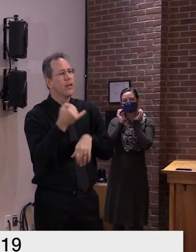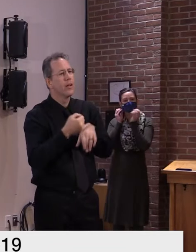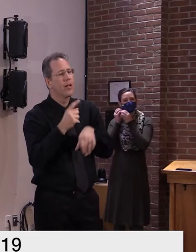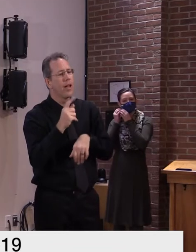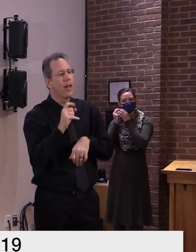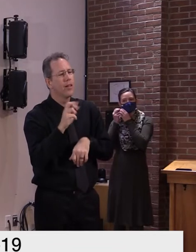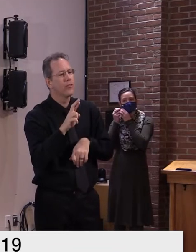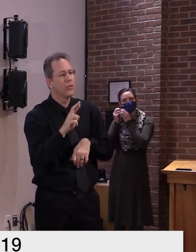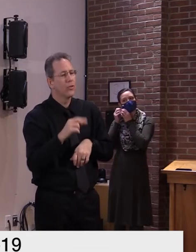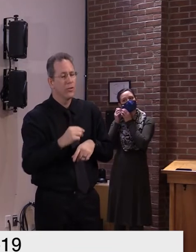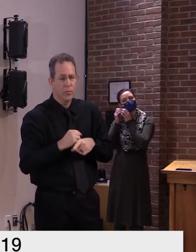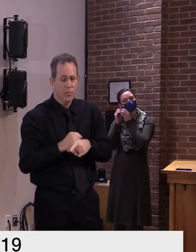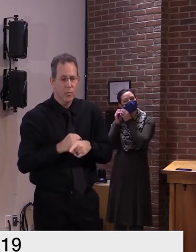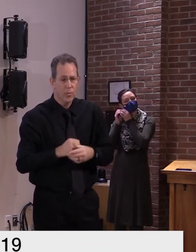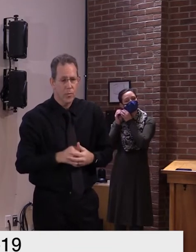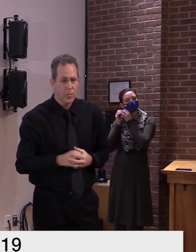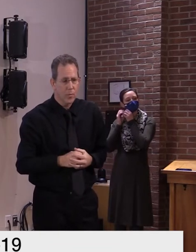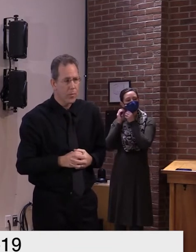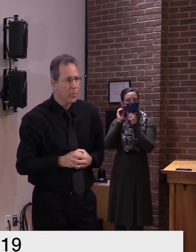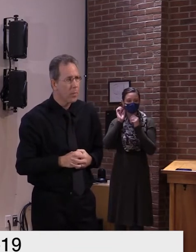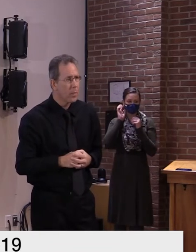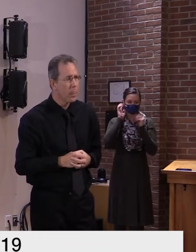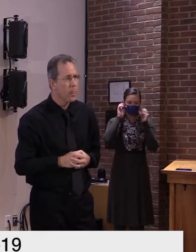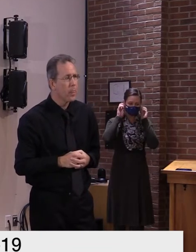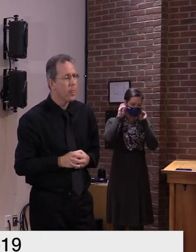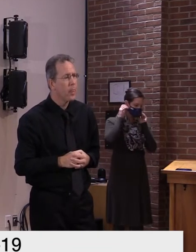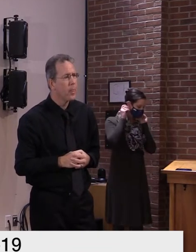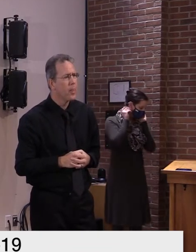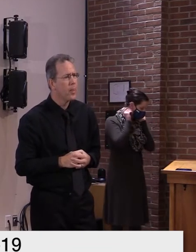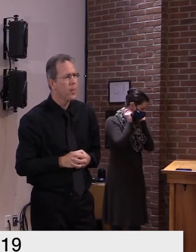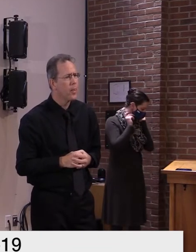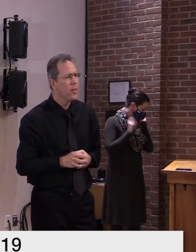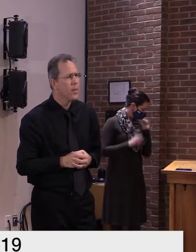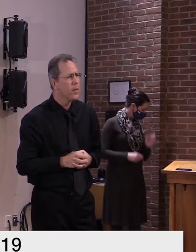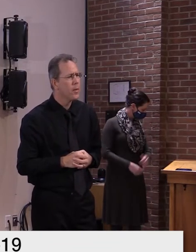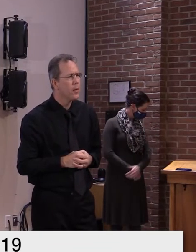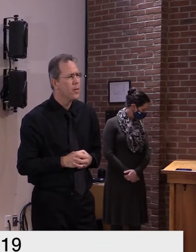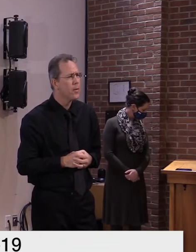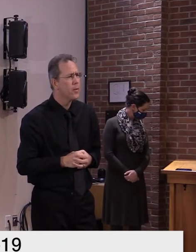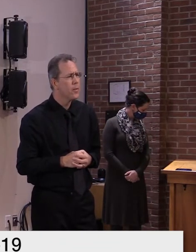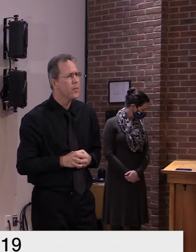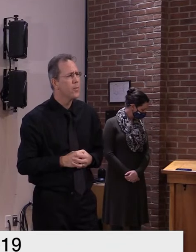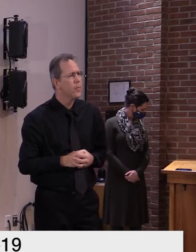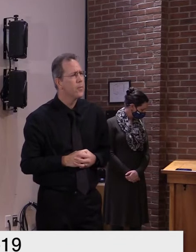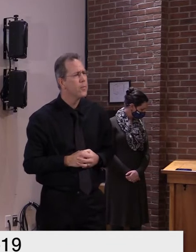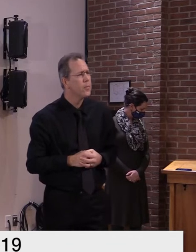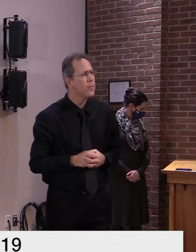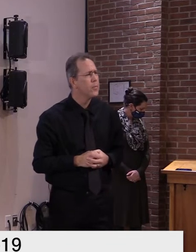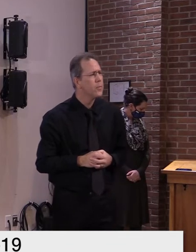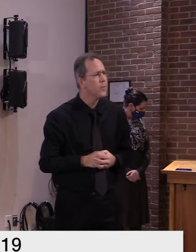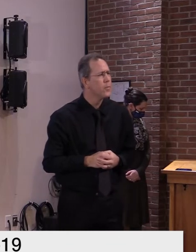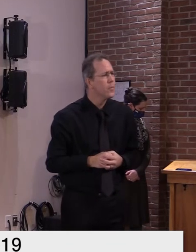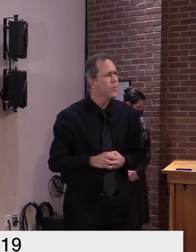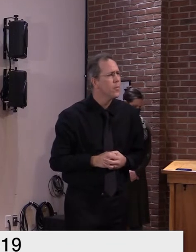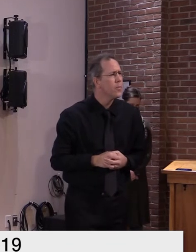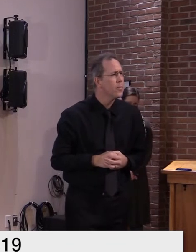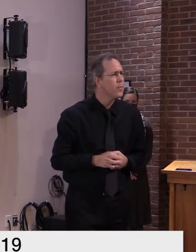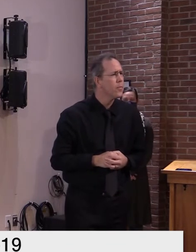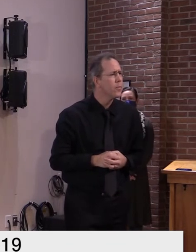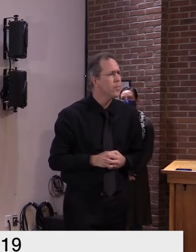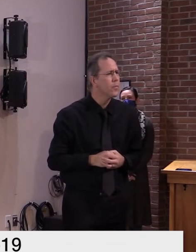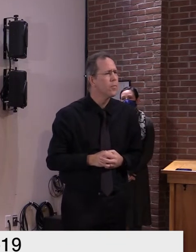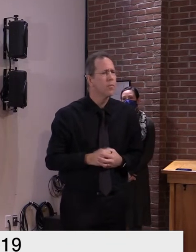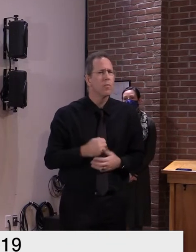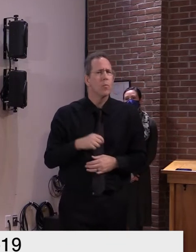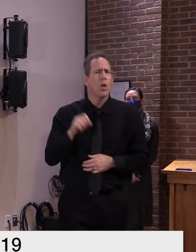thanks rebecca uh governor uh just a follow-up from earlier this week uh on tuesday you noted the uh good